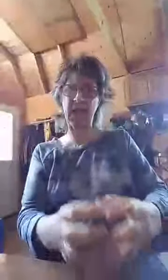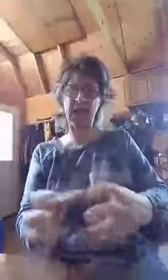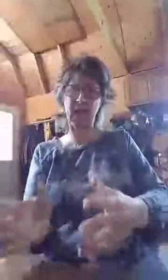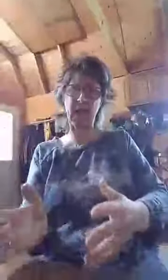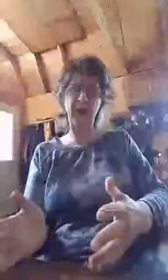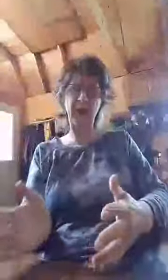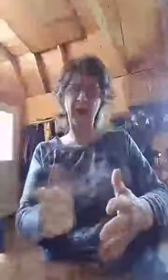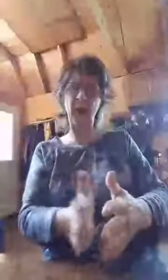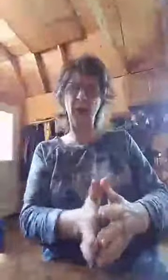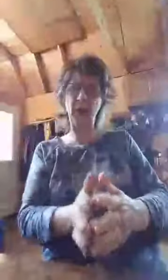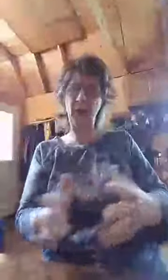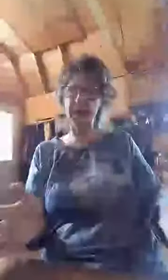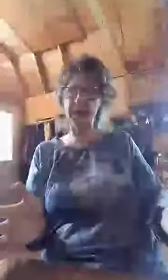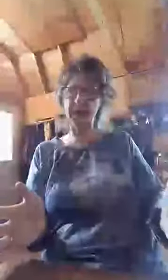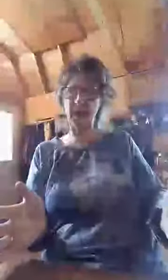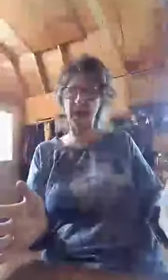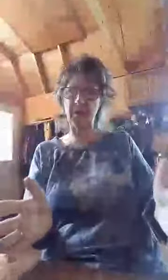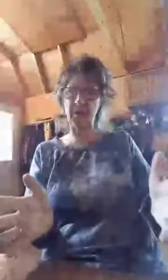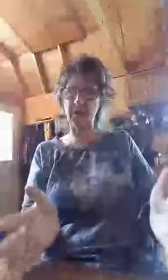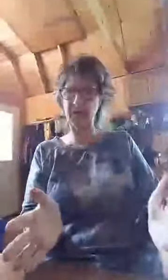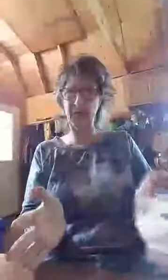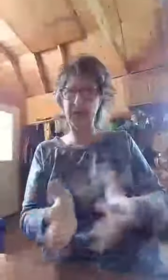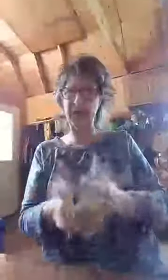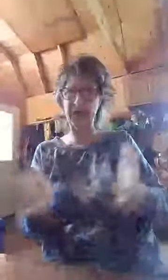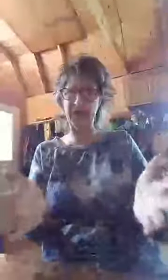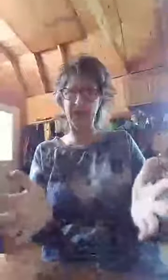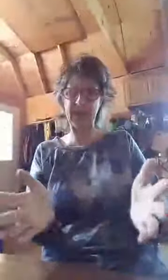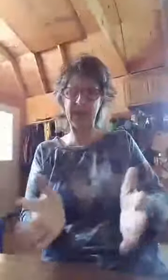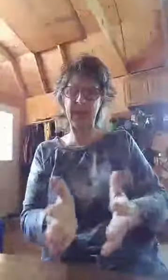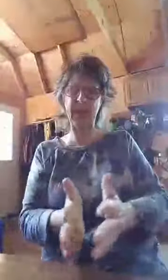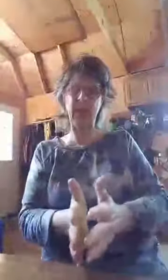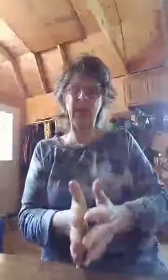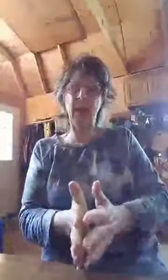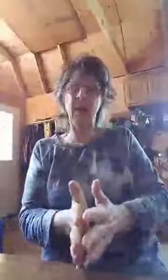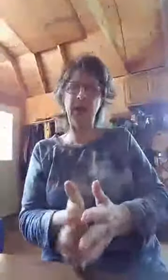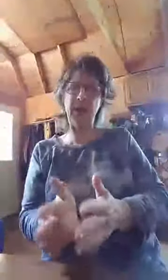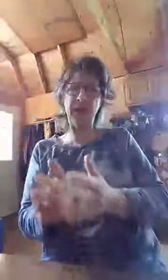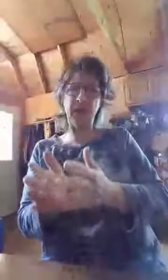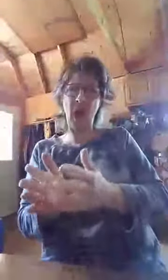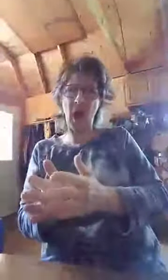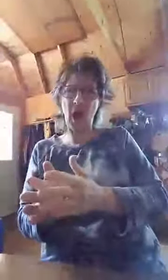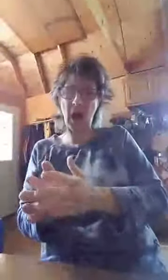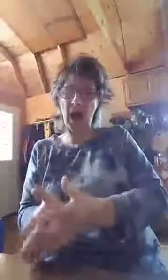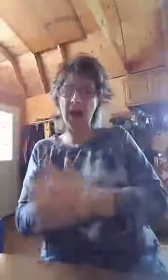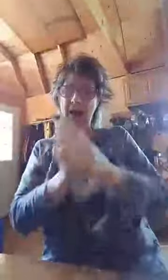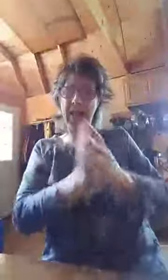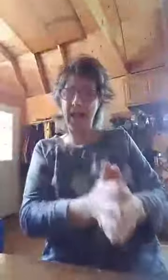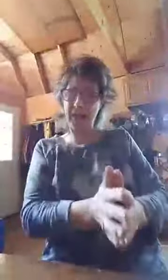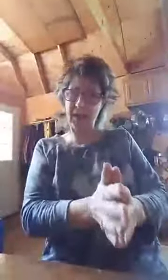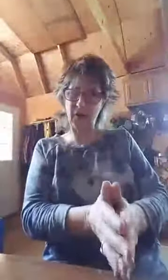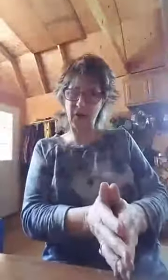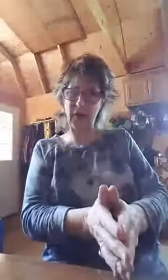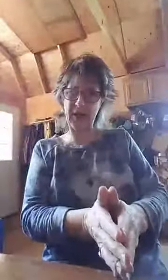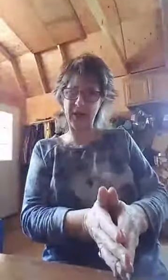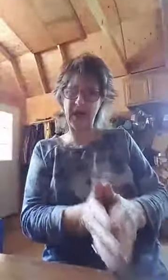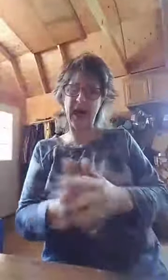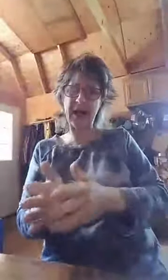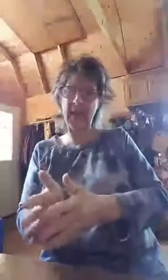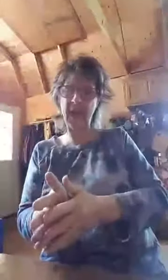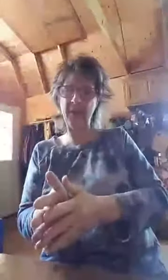after the fall, we lost all of our use of our brain, except 10%, then I can have even greater than I can have